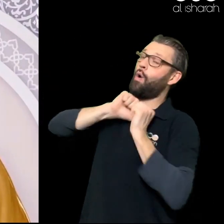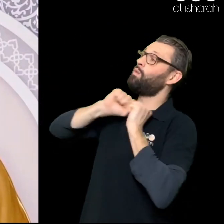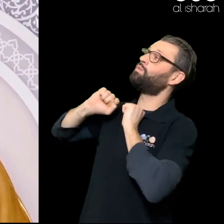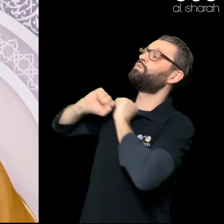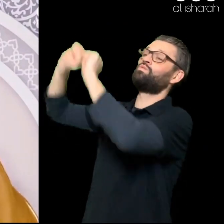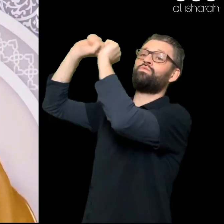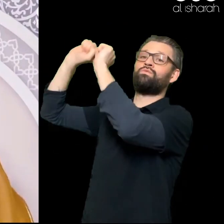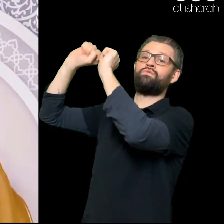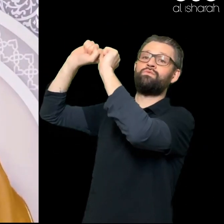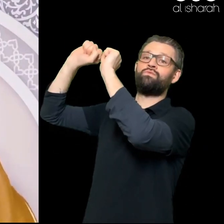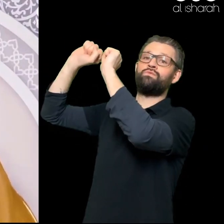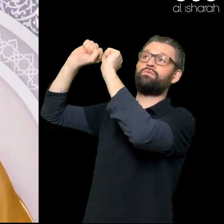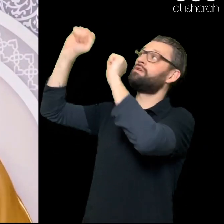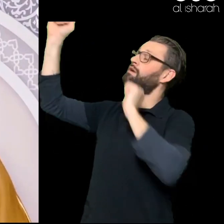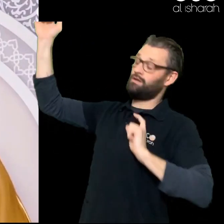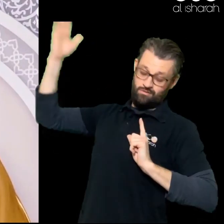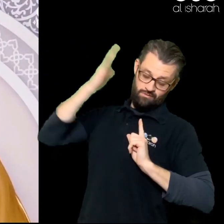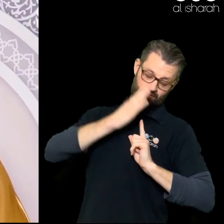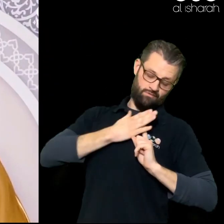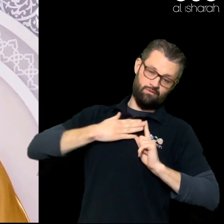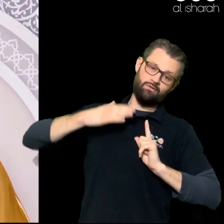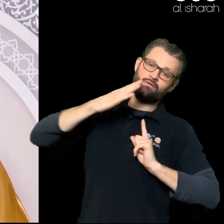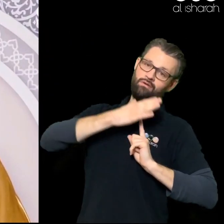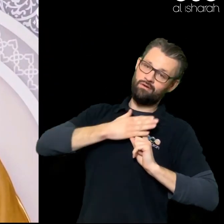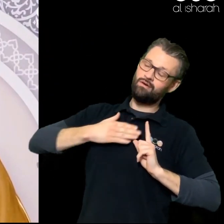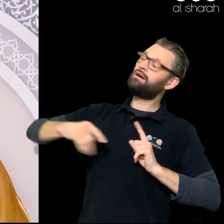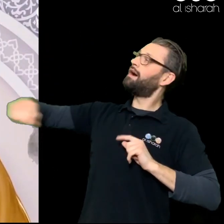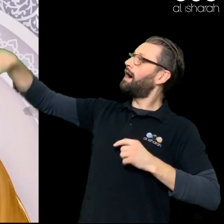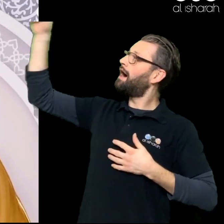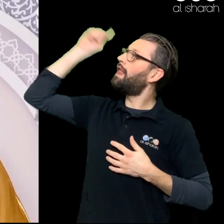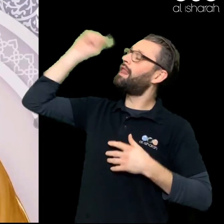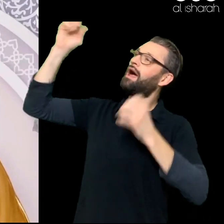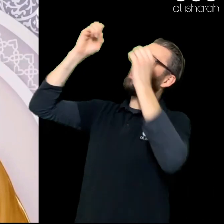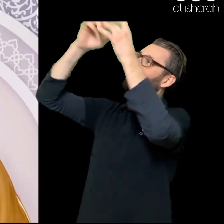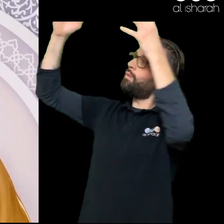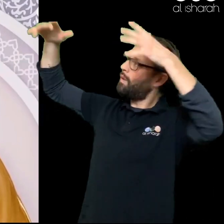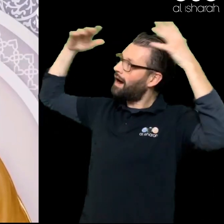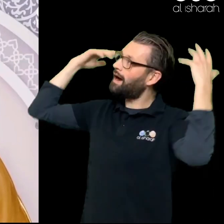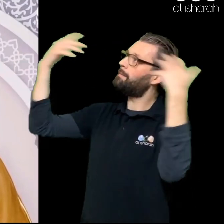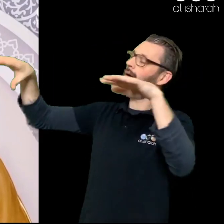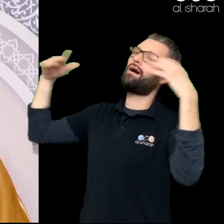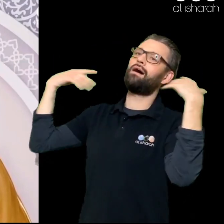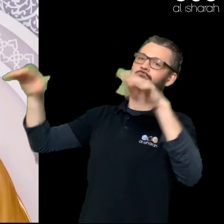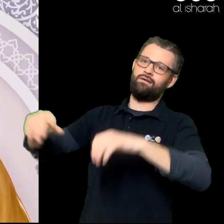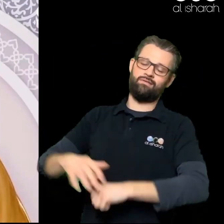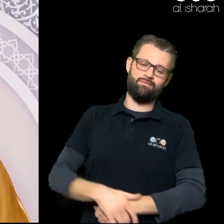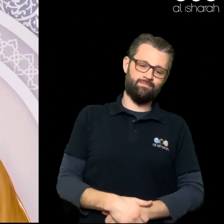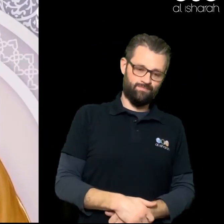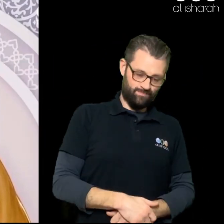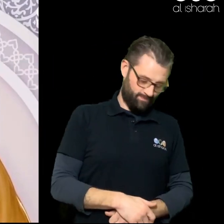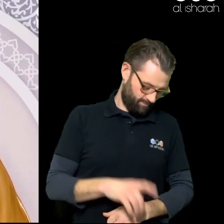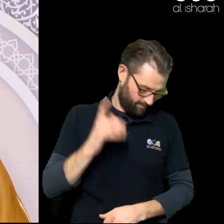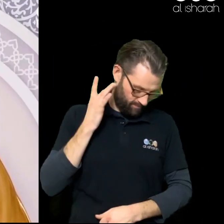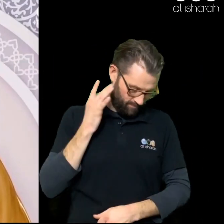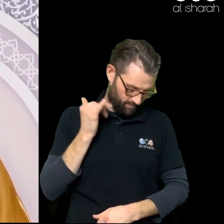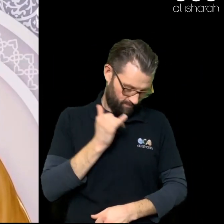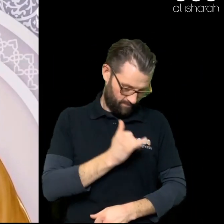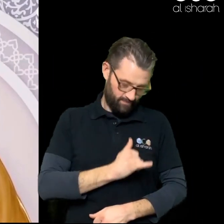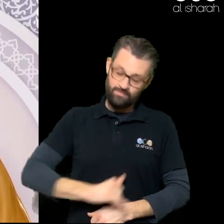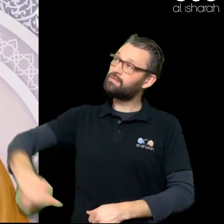alive Subhanallah The all living The eternal The everlasting We seek Desperate help Of